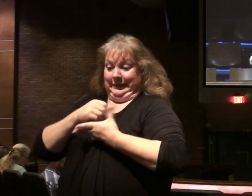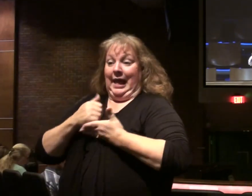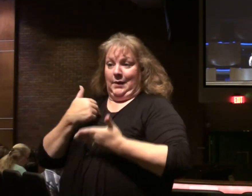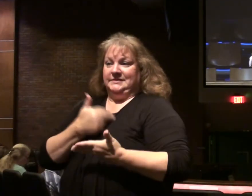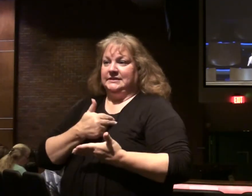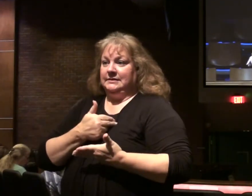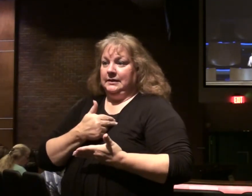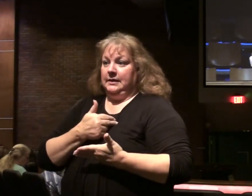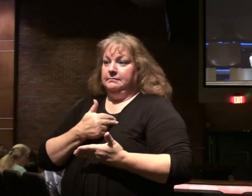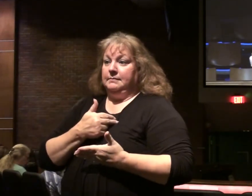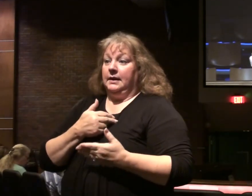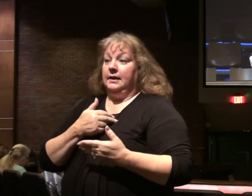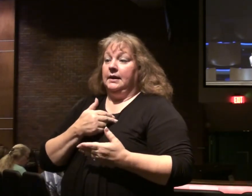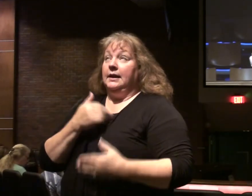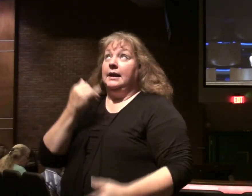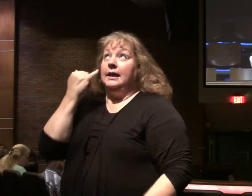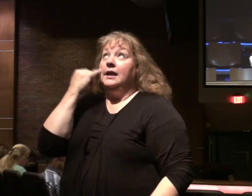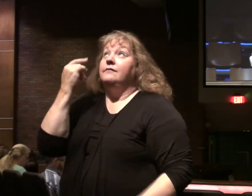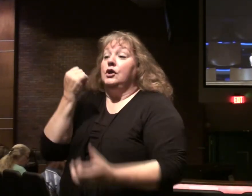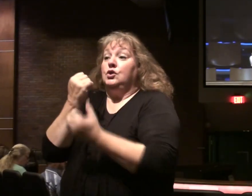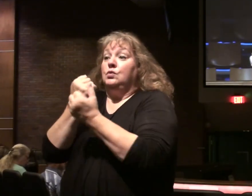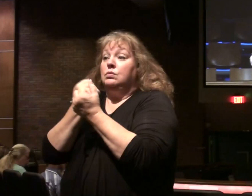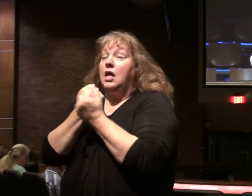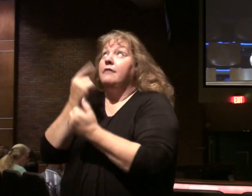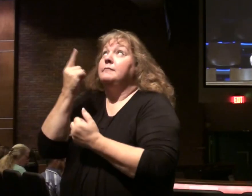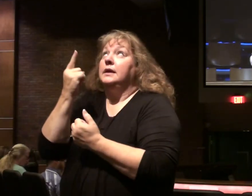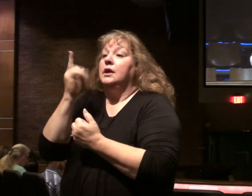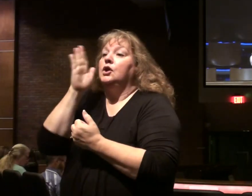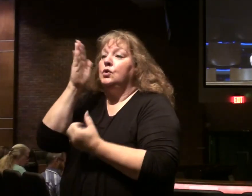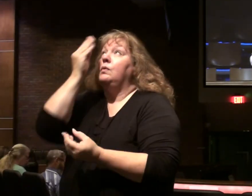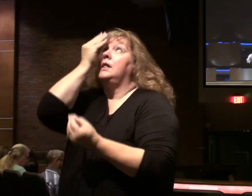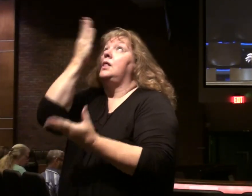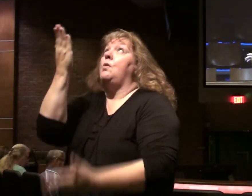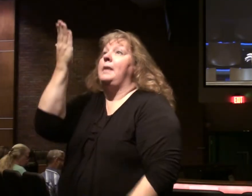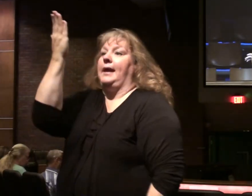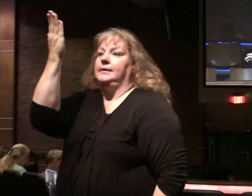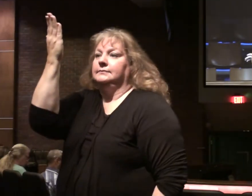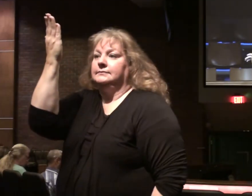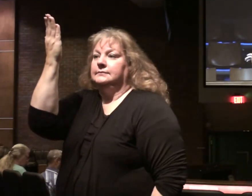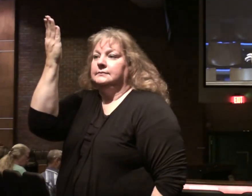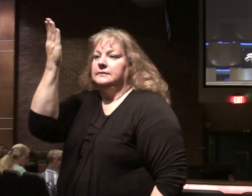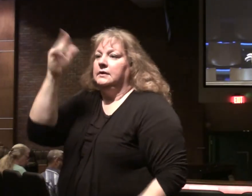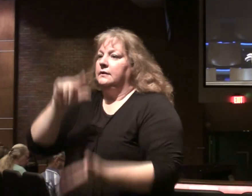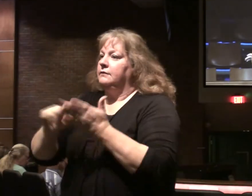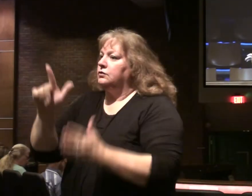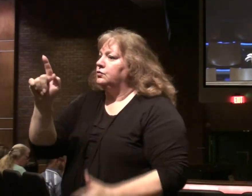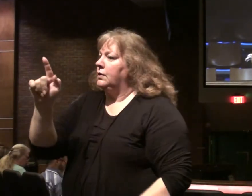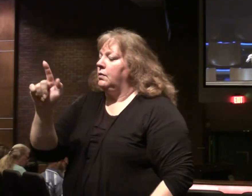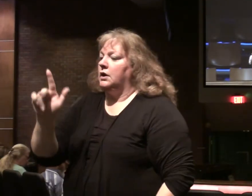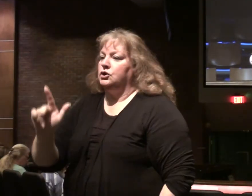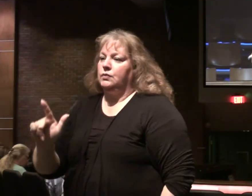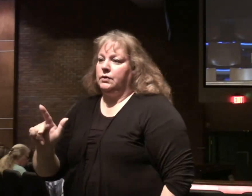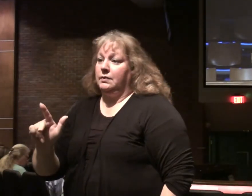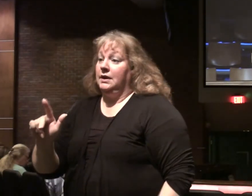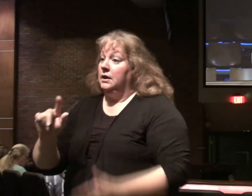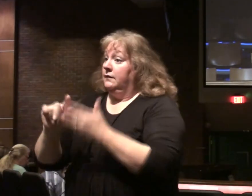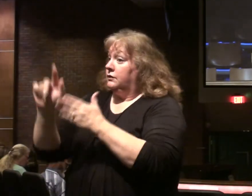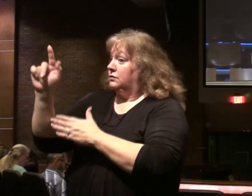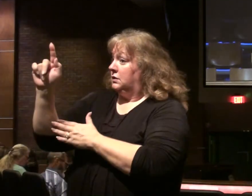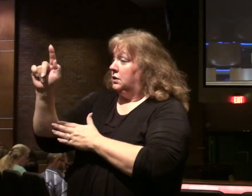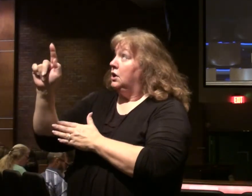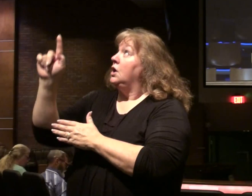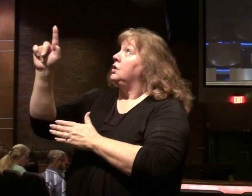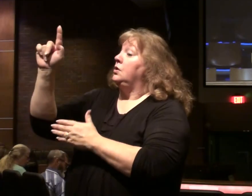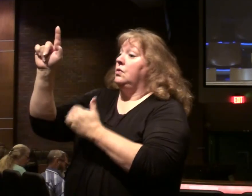If you love me. You'll keep my commandments. It says the same thing in verse 21 and 23. Verse 21. He who